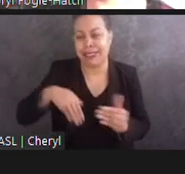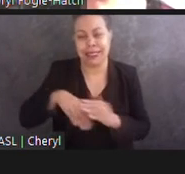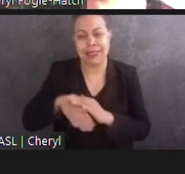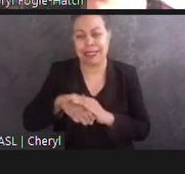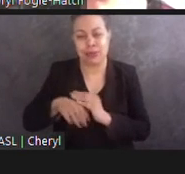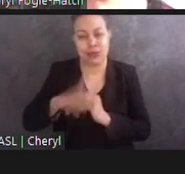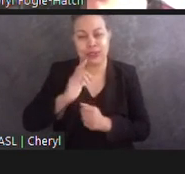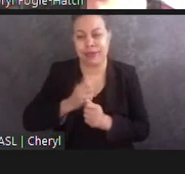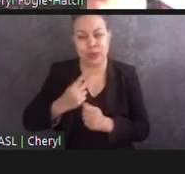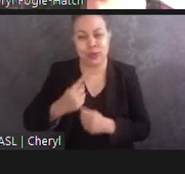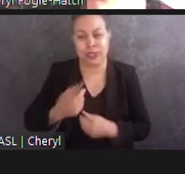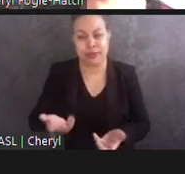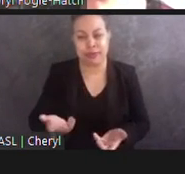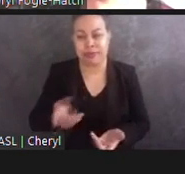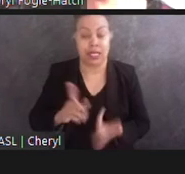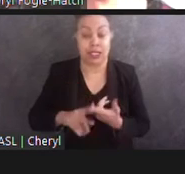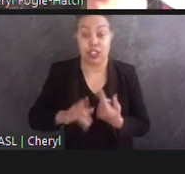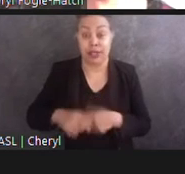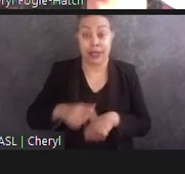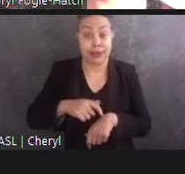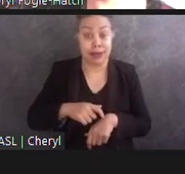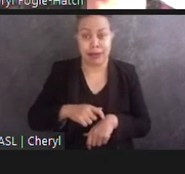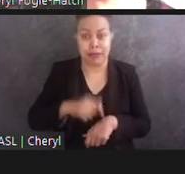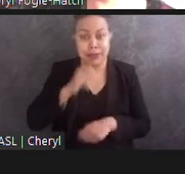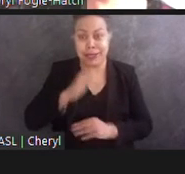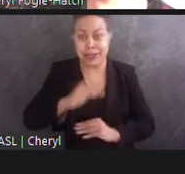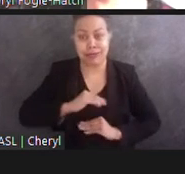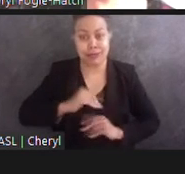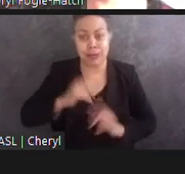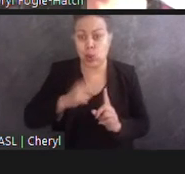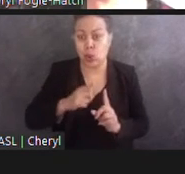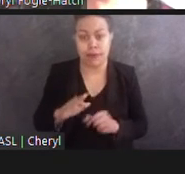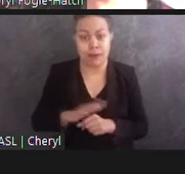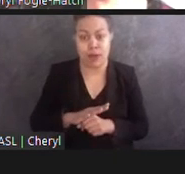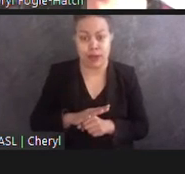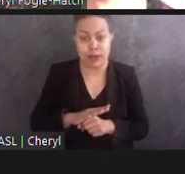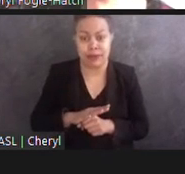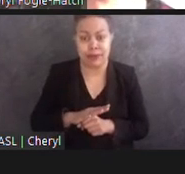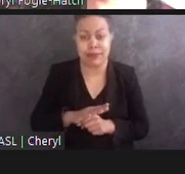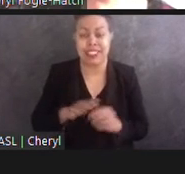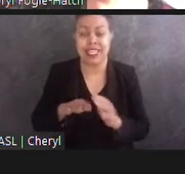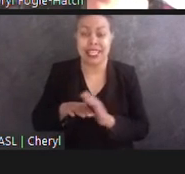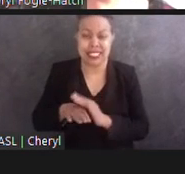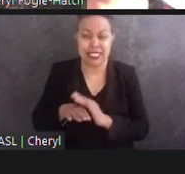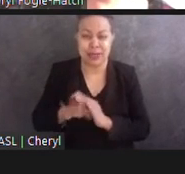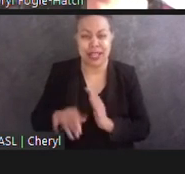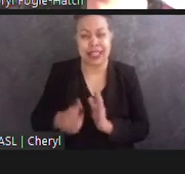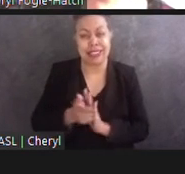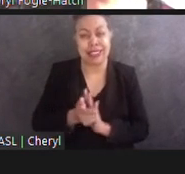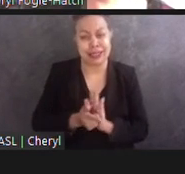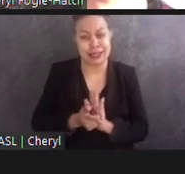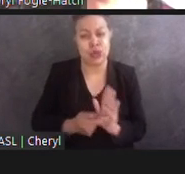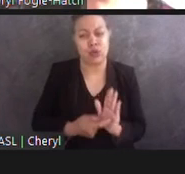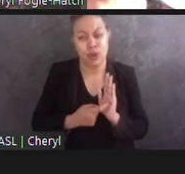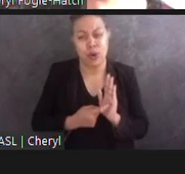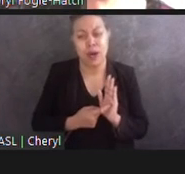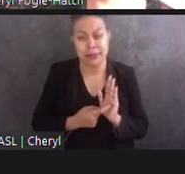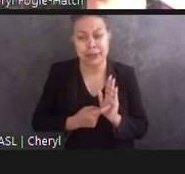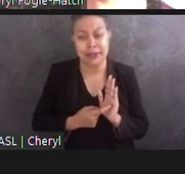it is, it won't really reach its goals. Accessibility is a legal requirement. And the laws that, that make that